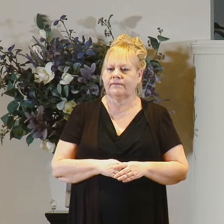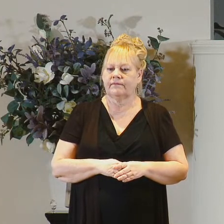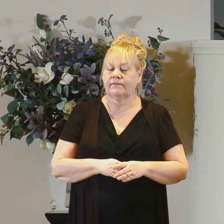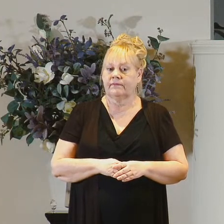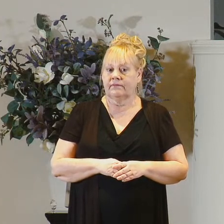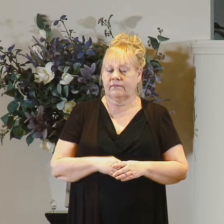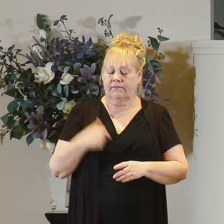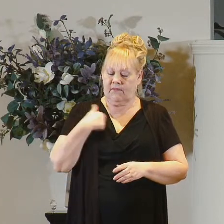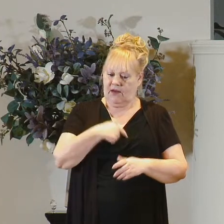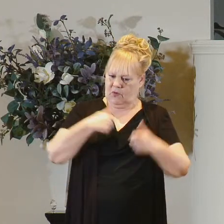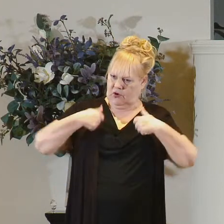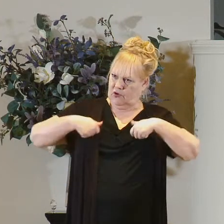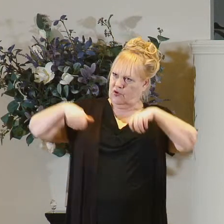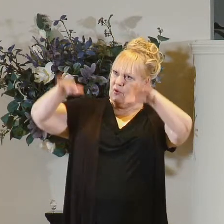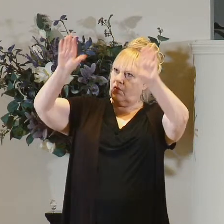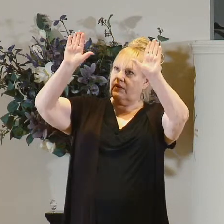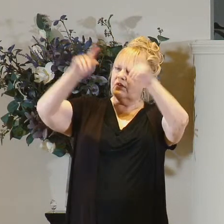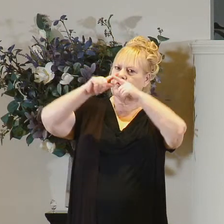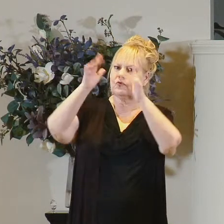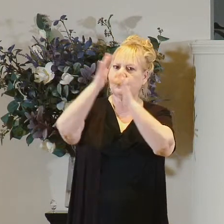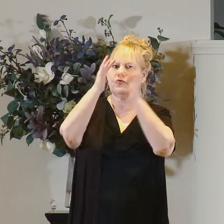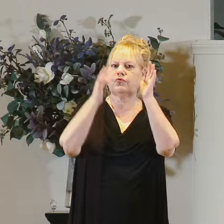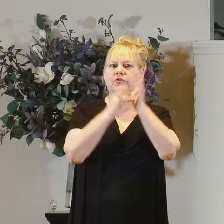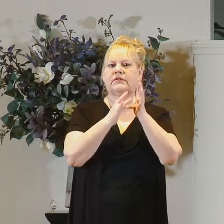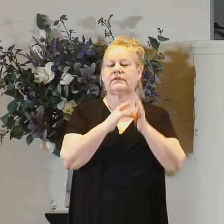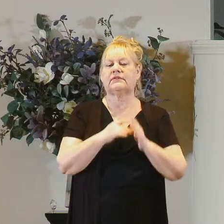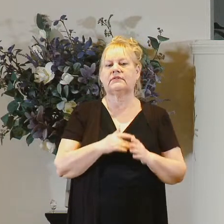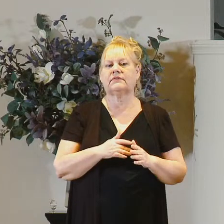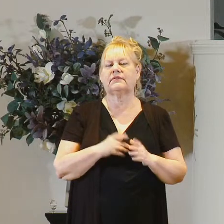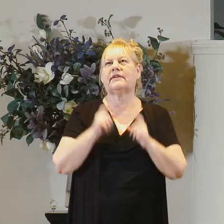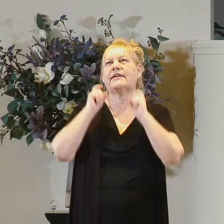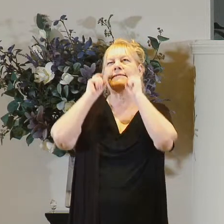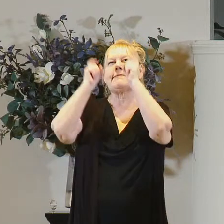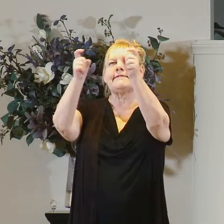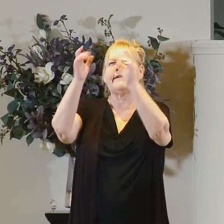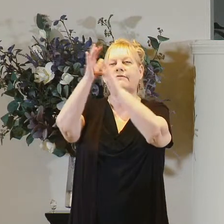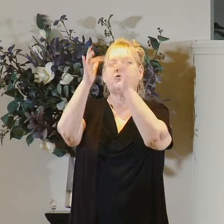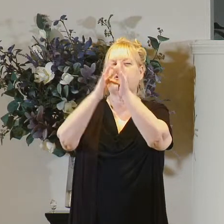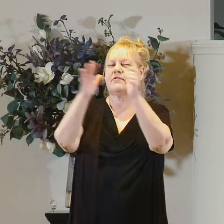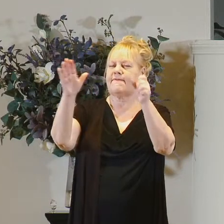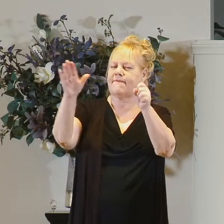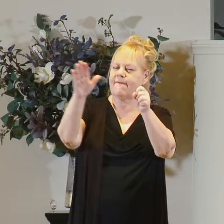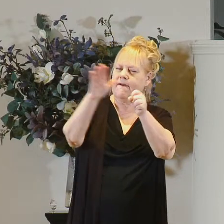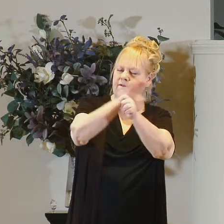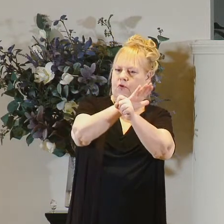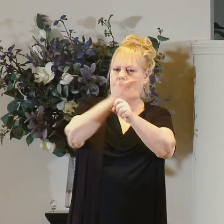may we surrender to jesus may we give him full control